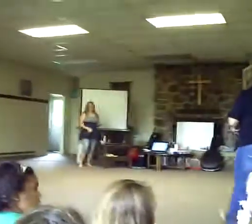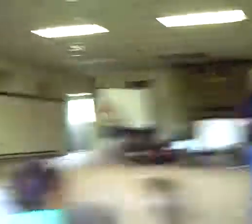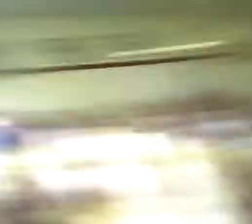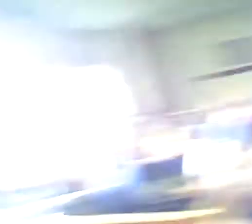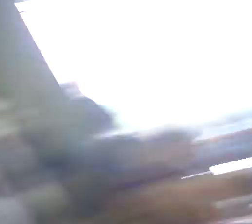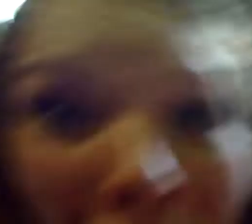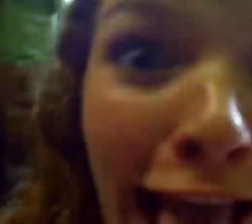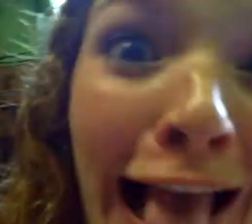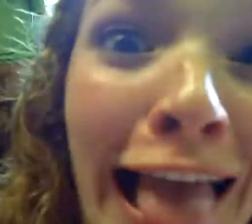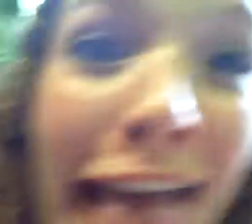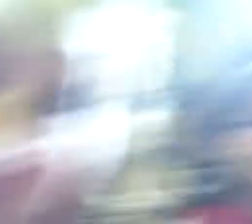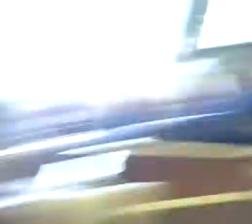What'd you tell her?